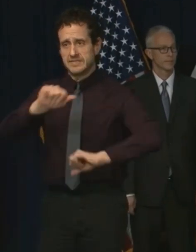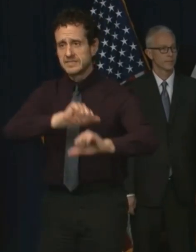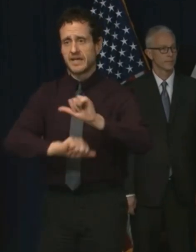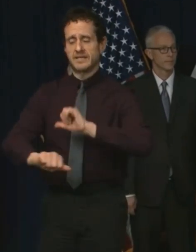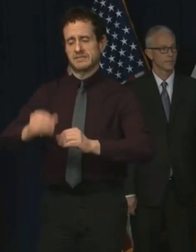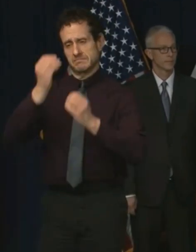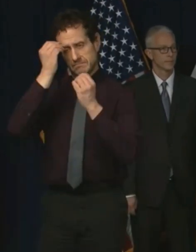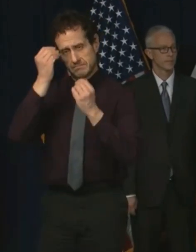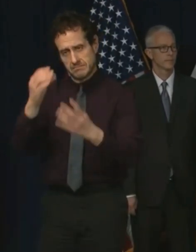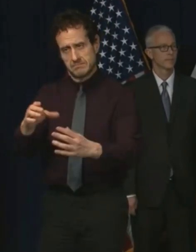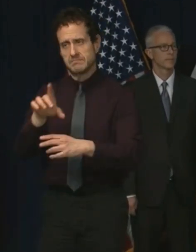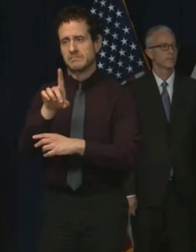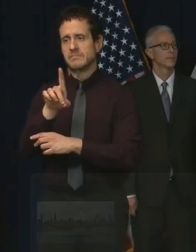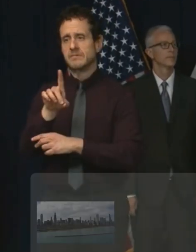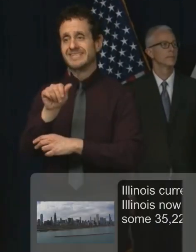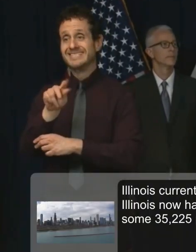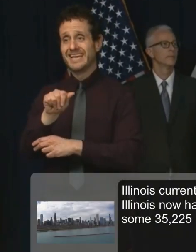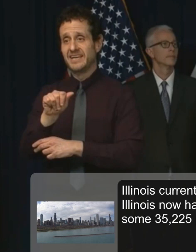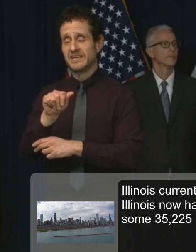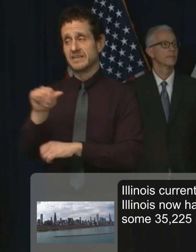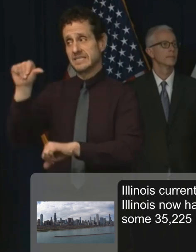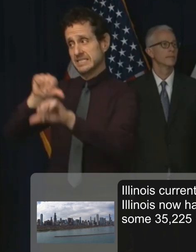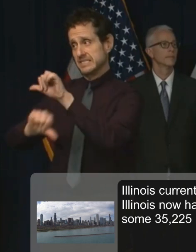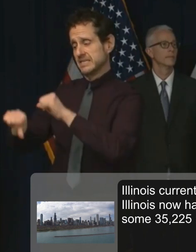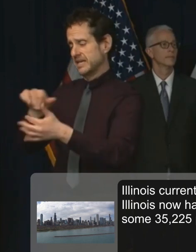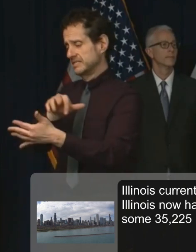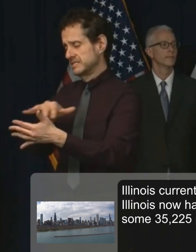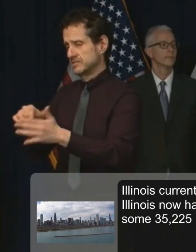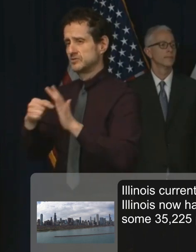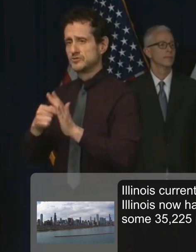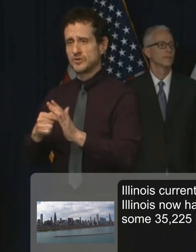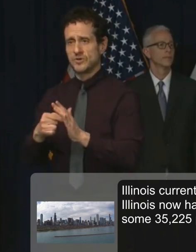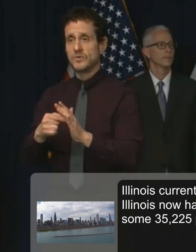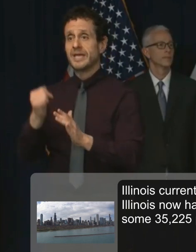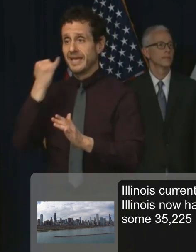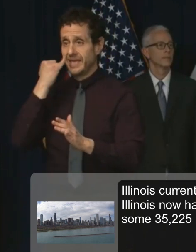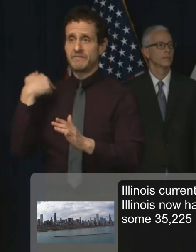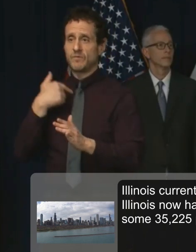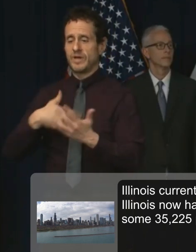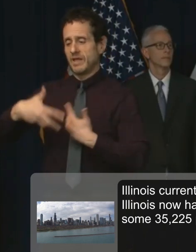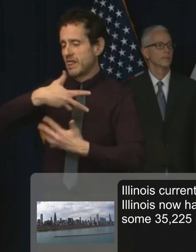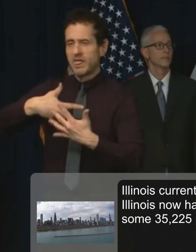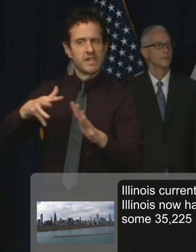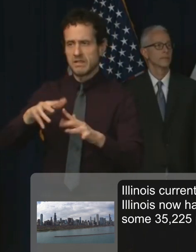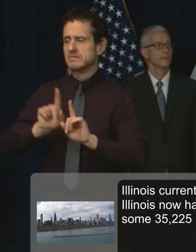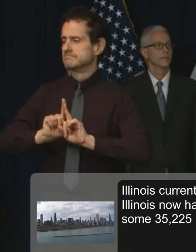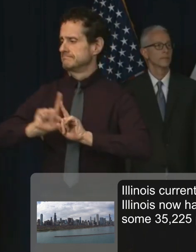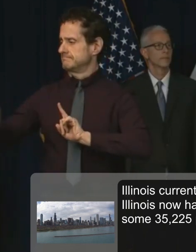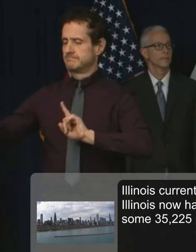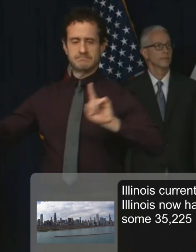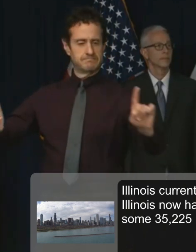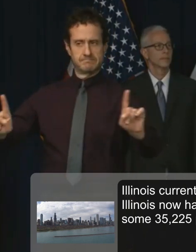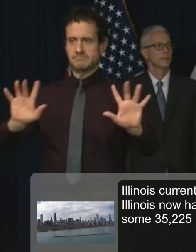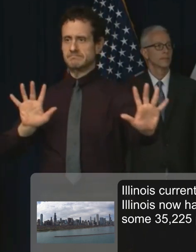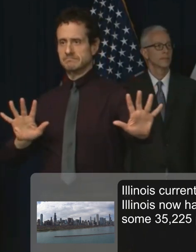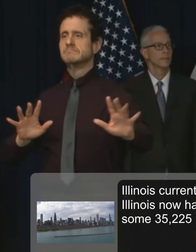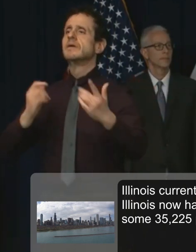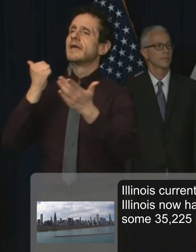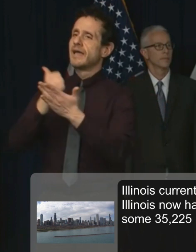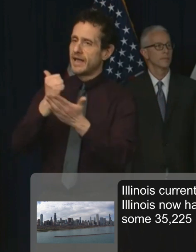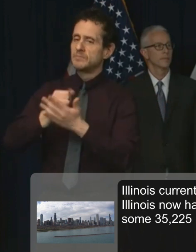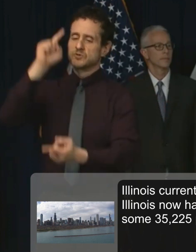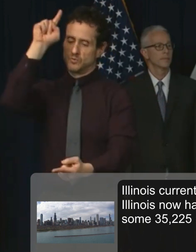Several scientific studies have shown that physical distancing, social distancing works in reducing the number of people